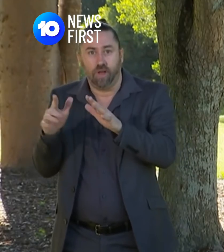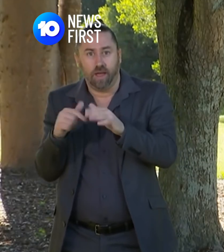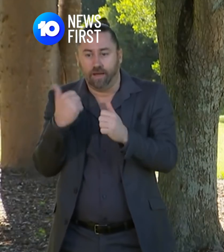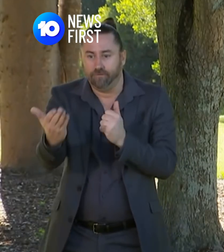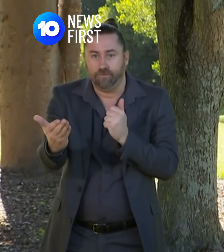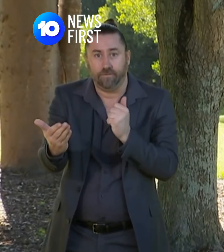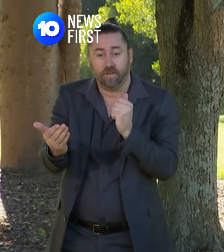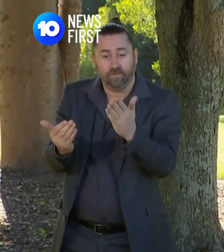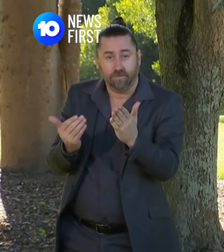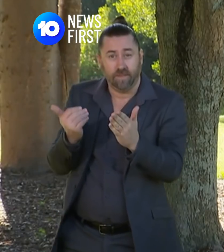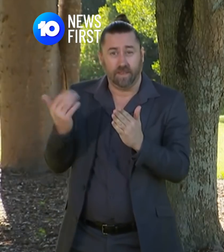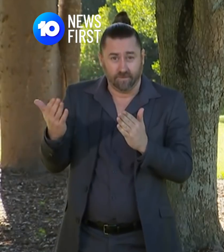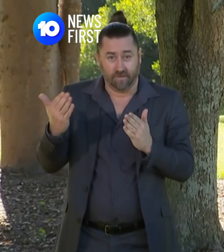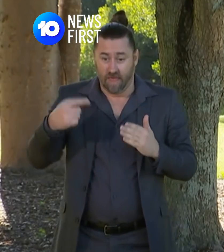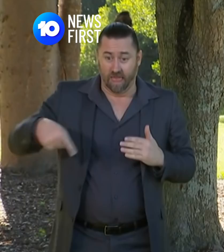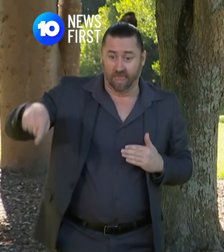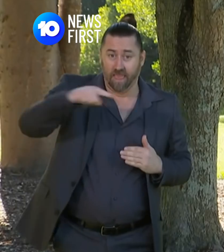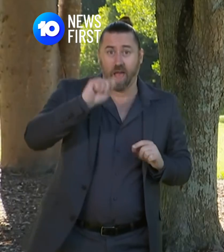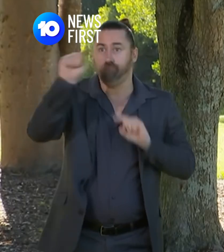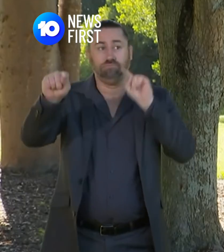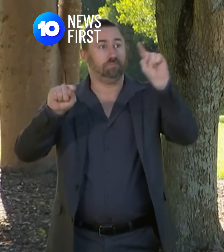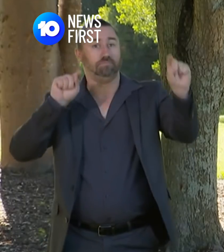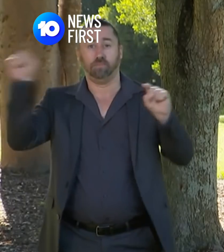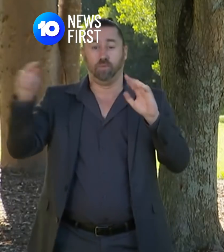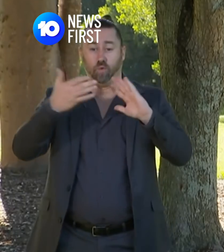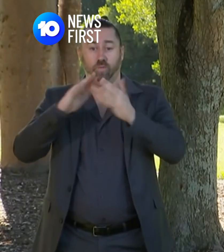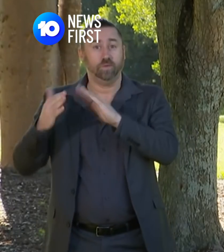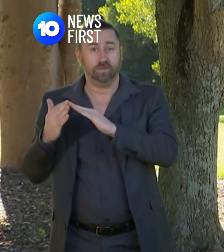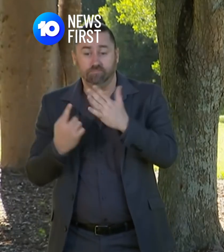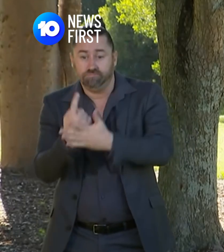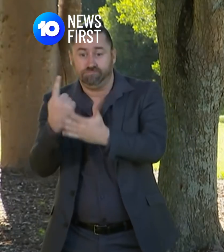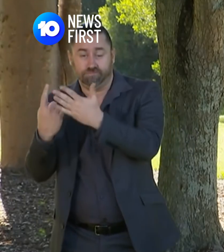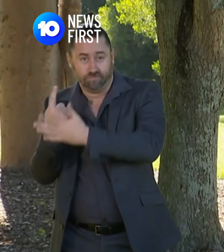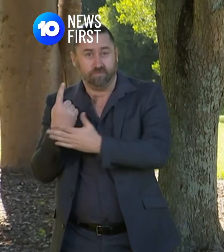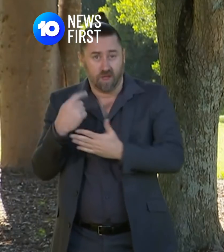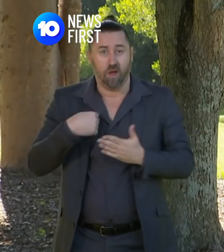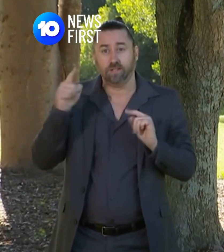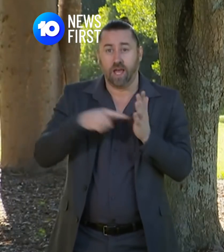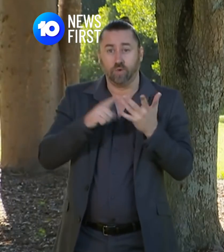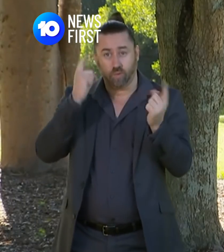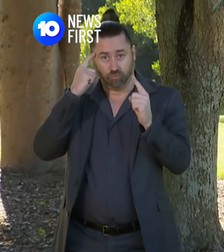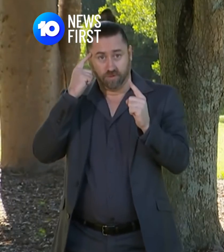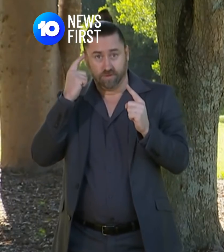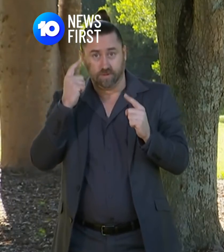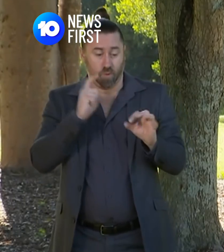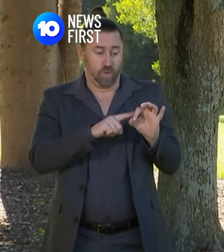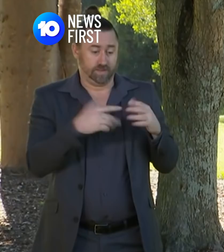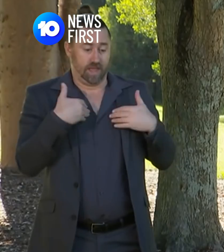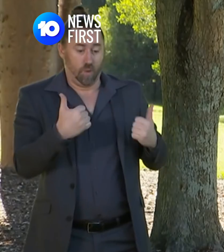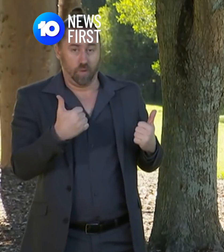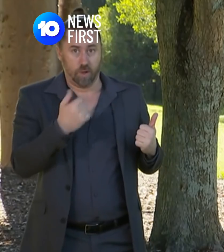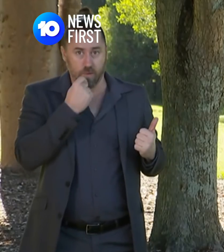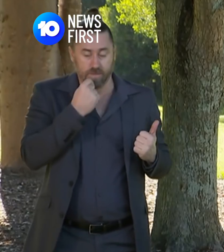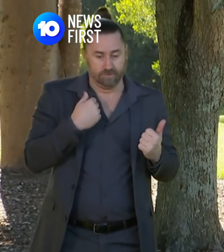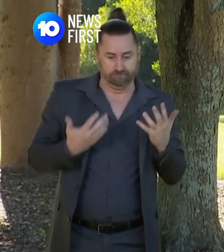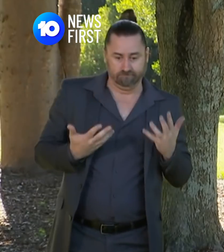these people have been out and about in the community and that is of now concern to Queensland Health and of course